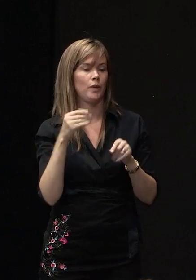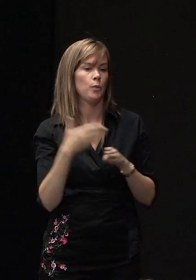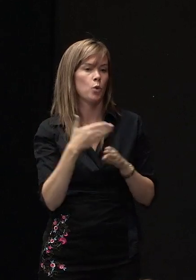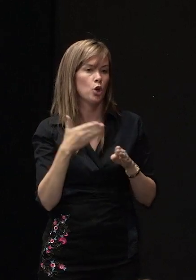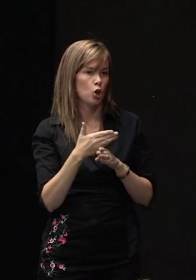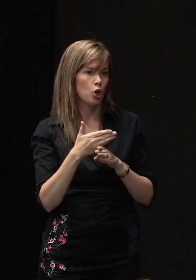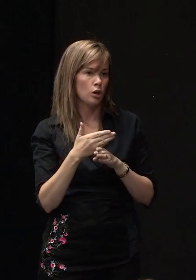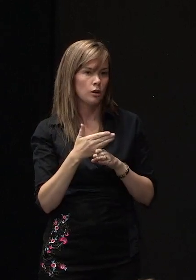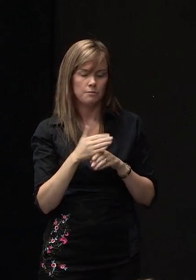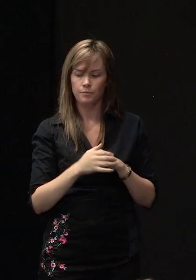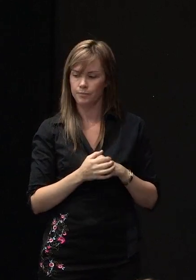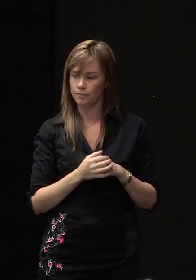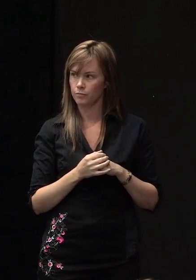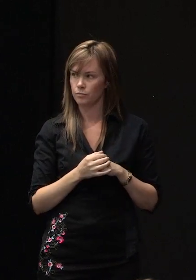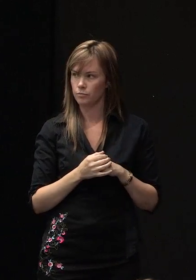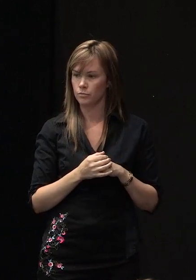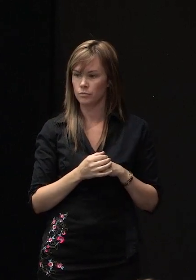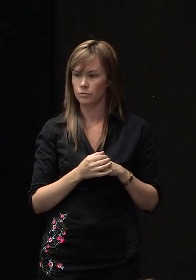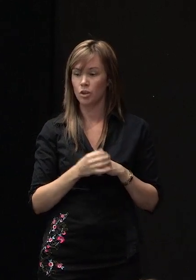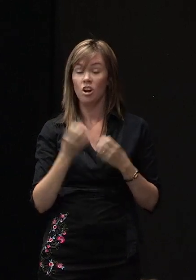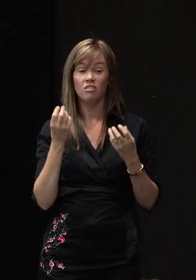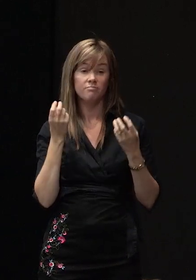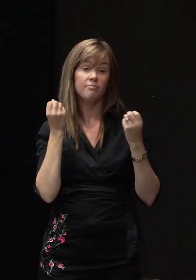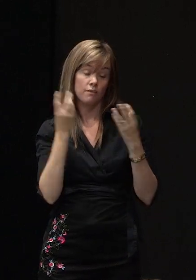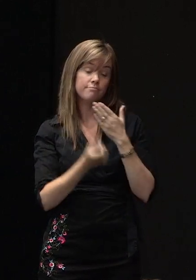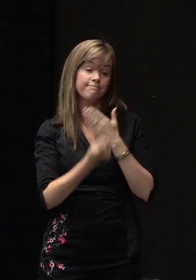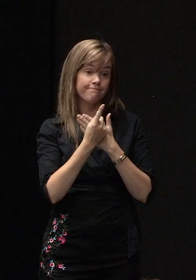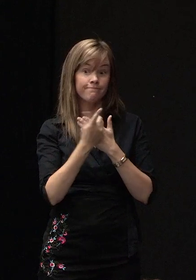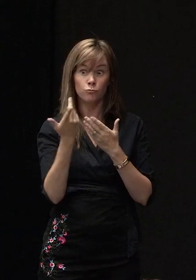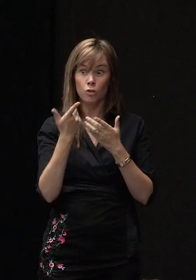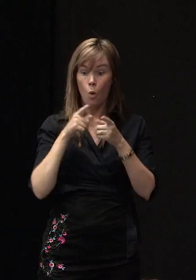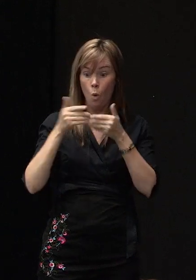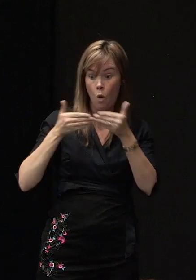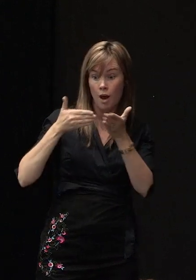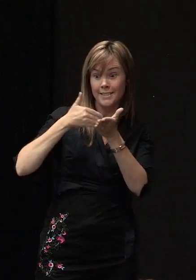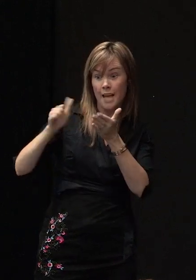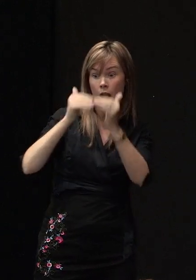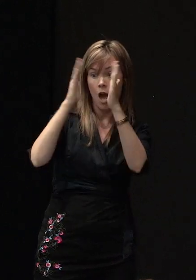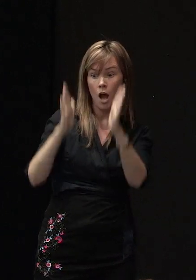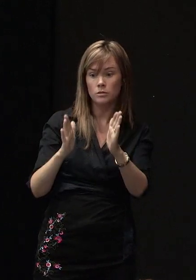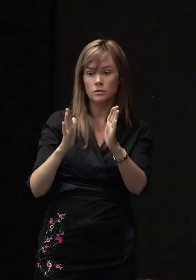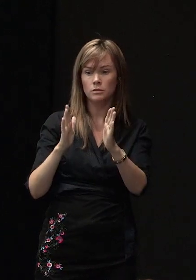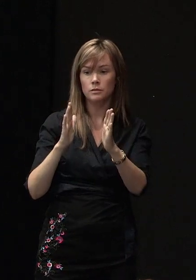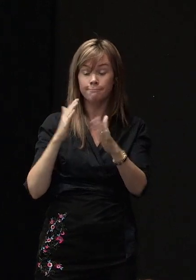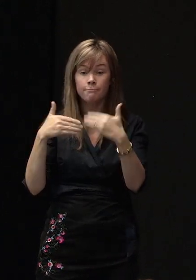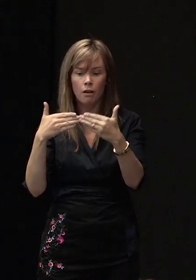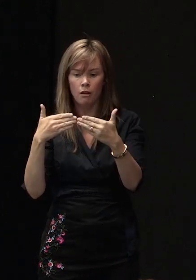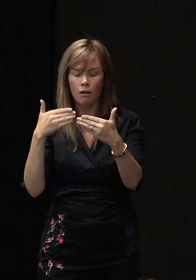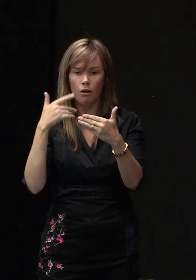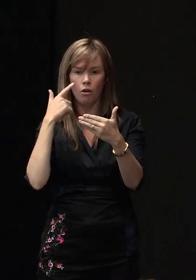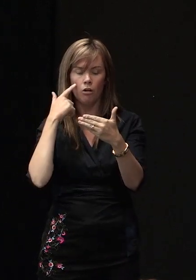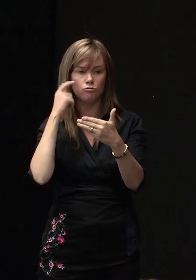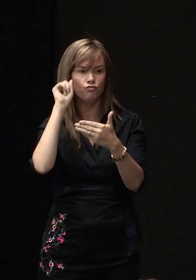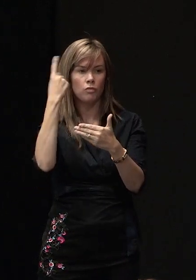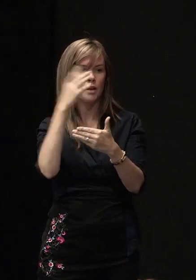And often there's been a sale that's fallen through on the basis that the code compliance certificate wasn't actually